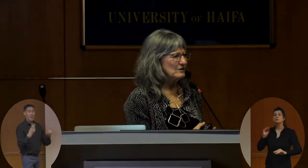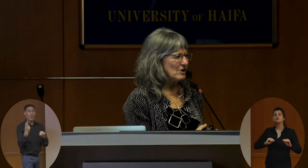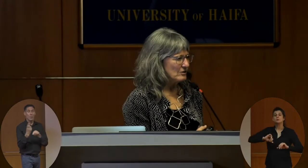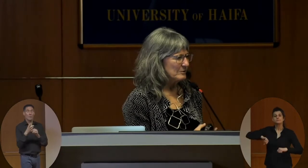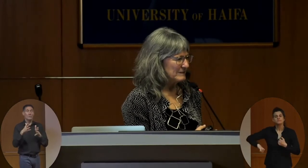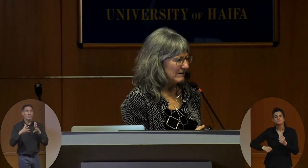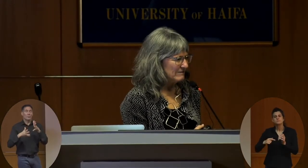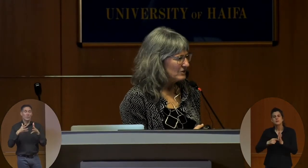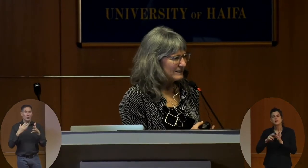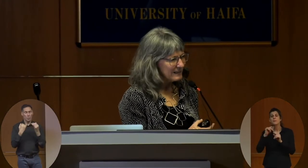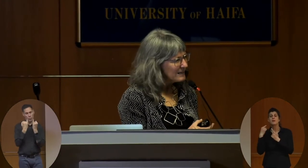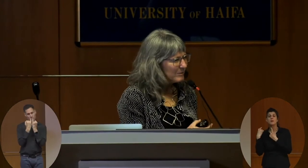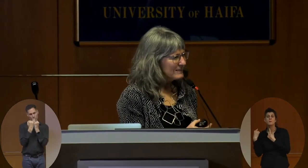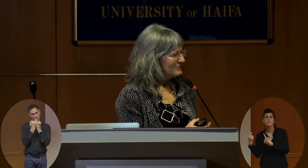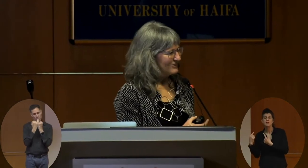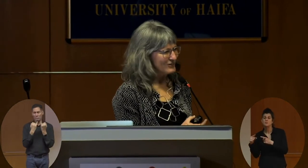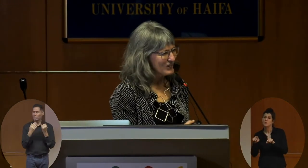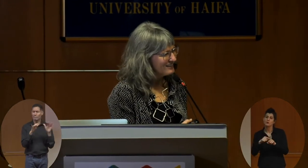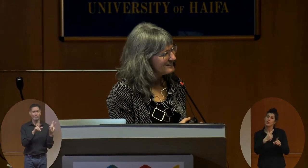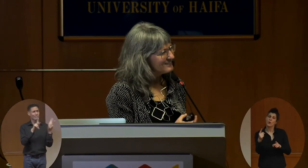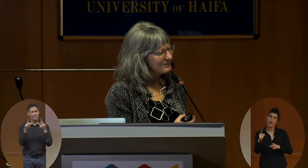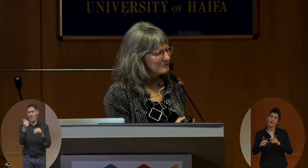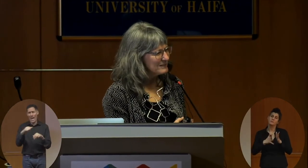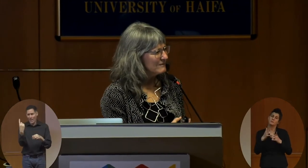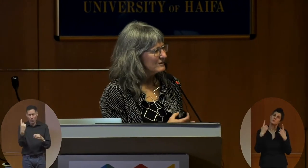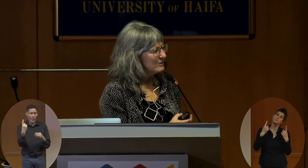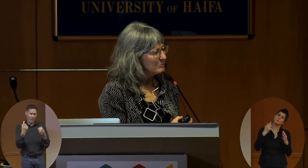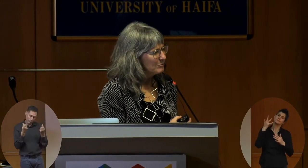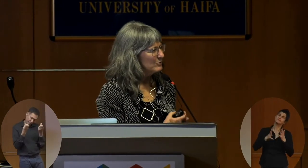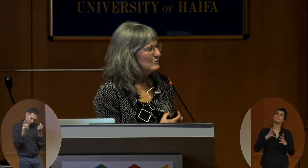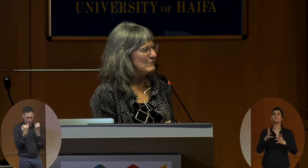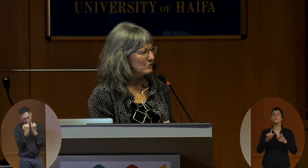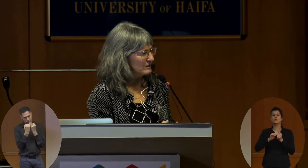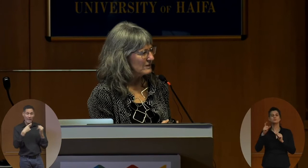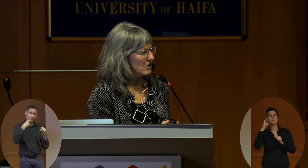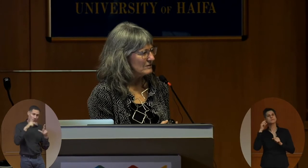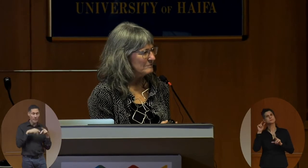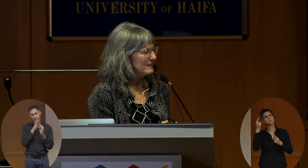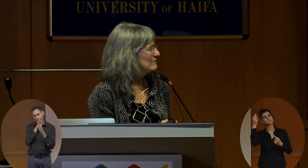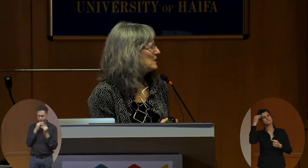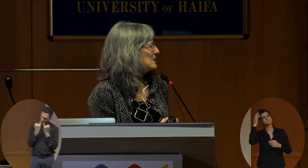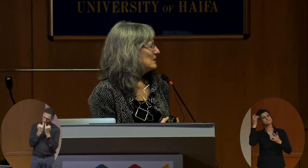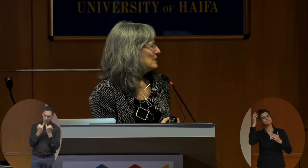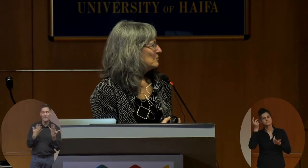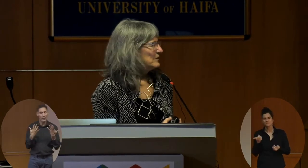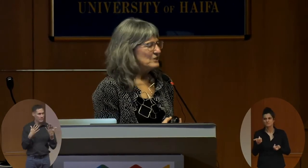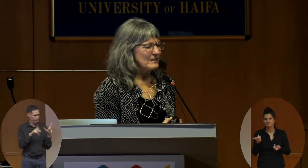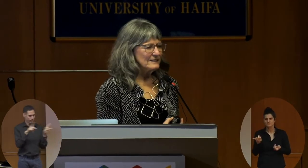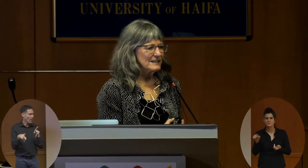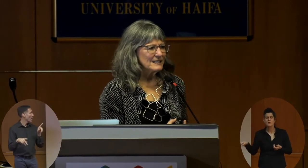to talk to himself, just like anybody uses their signs to talk to themselves and hearing people use their words to talk to themselves. What the child does